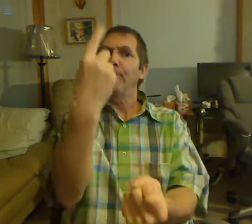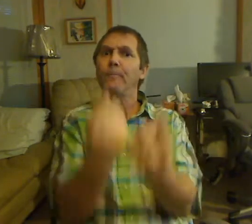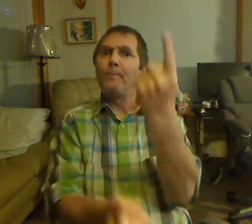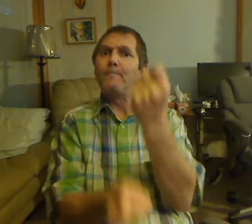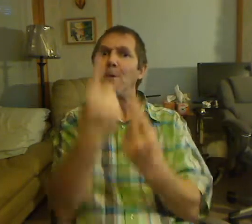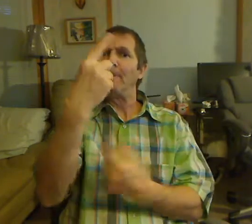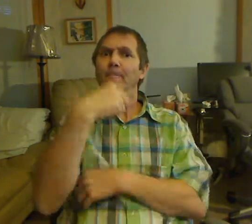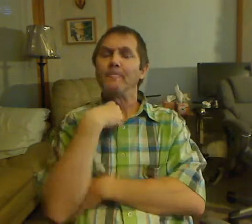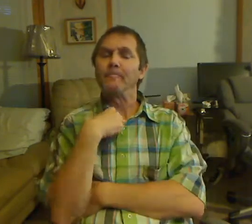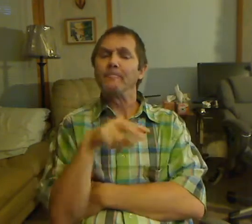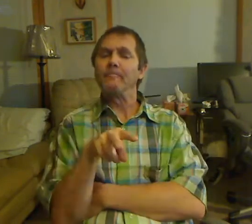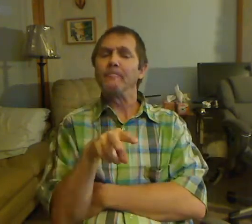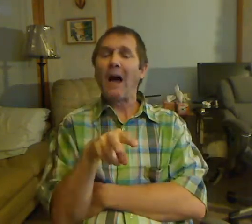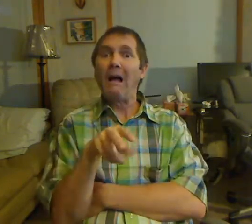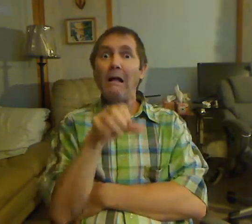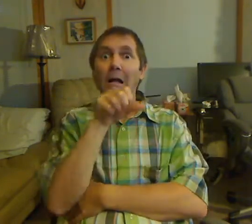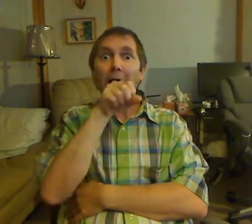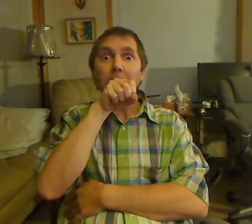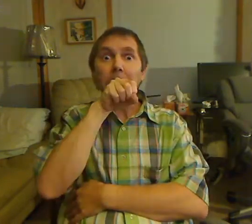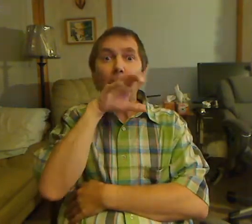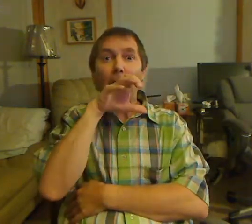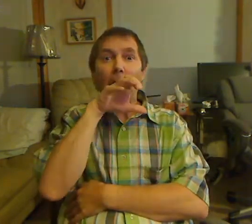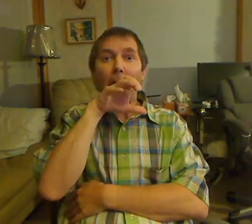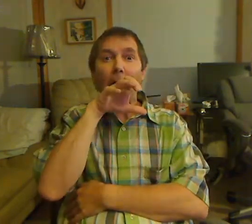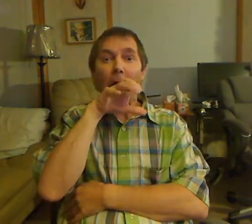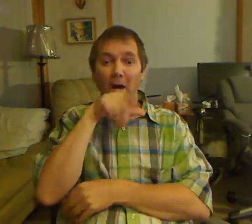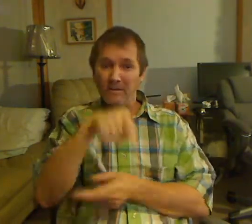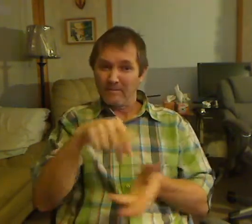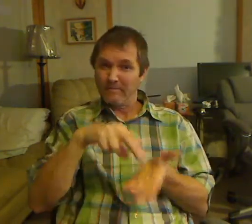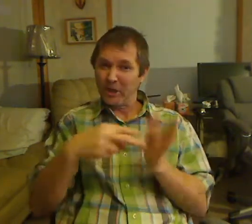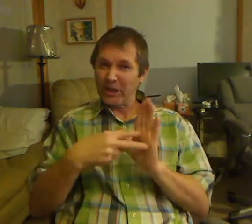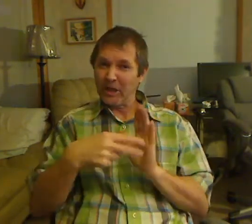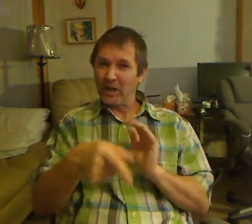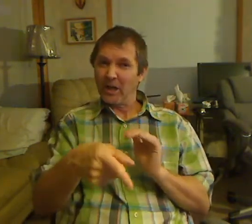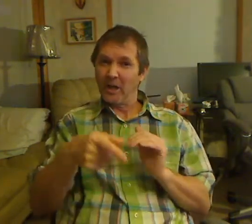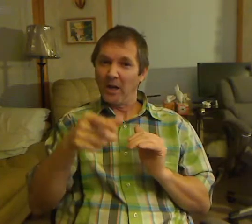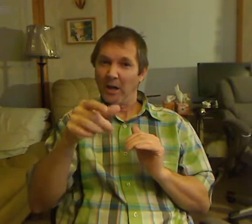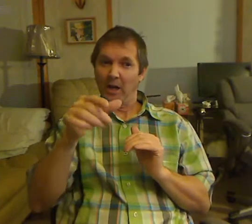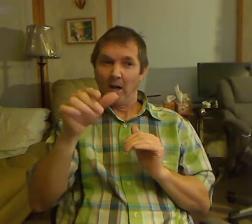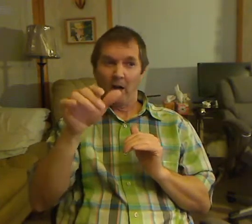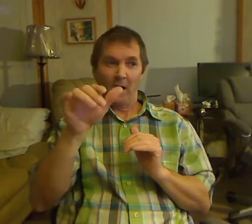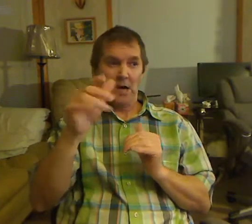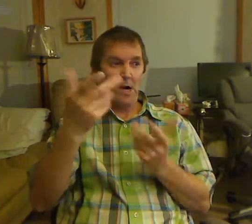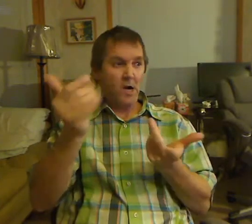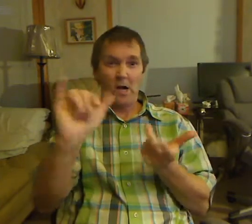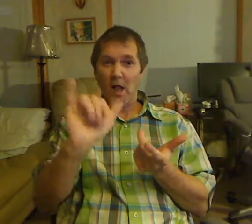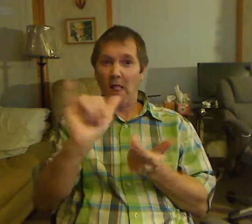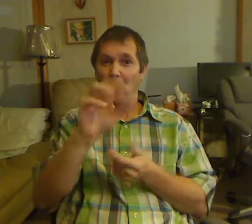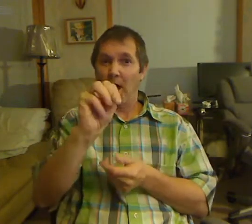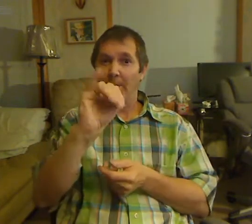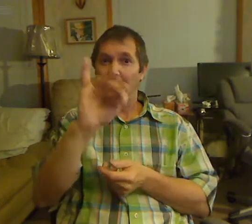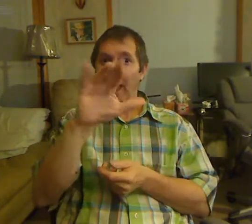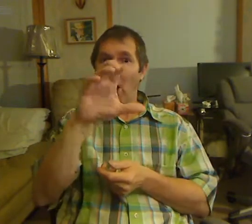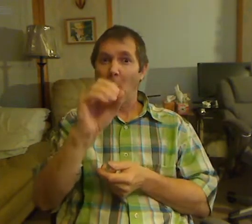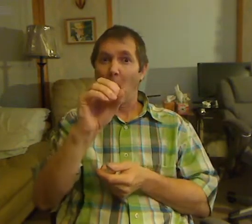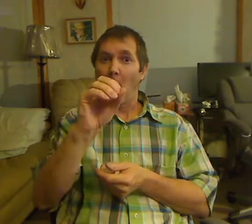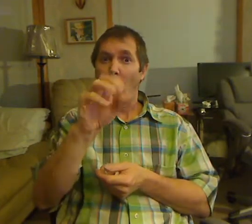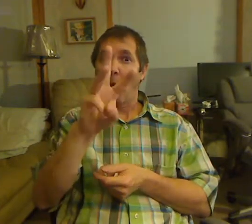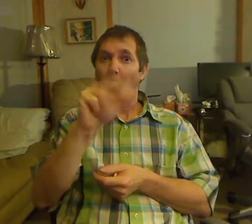at a reasonable temperature, let's have a few minutes. Yes, so strategy number 47 was to put myself on the line a bit and cook dinner